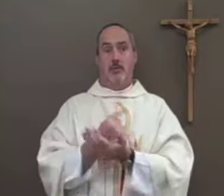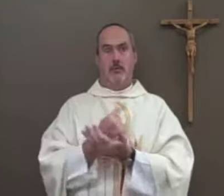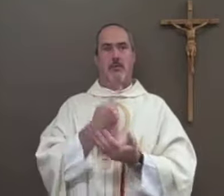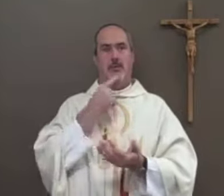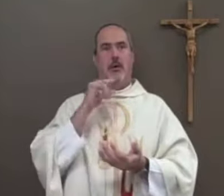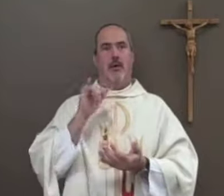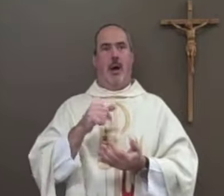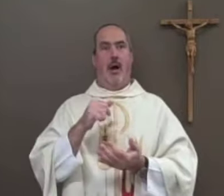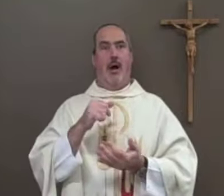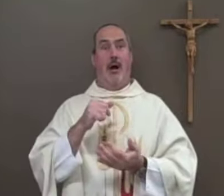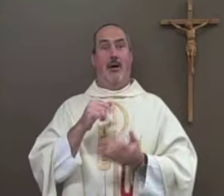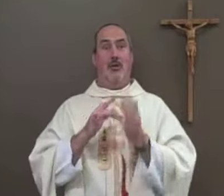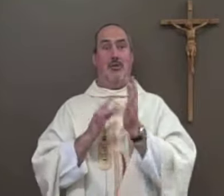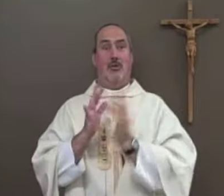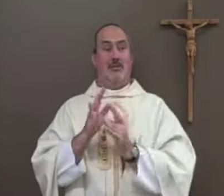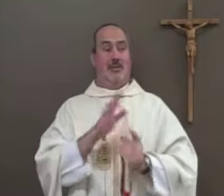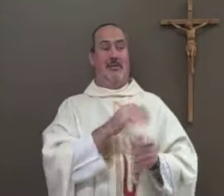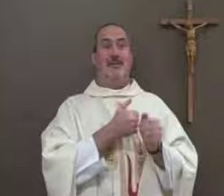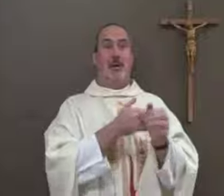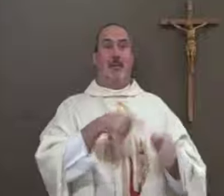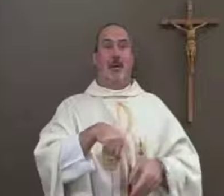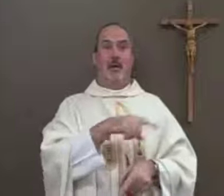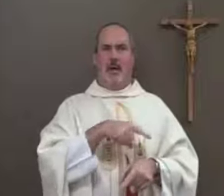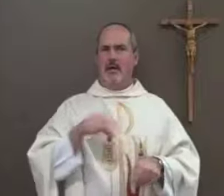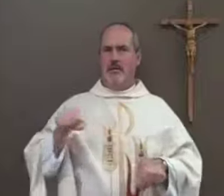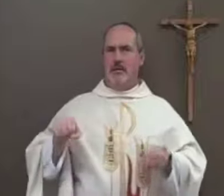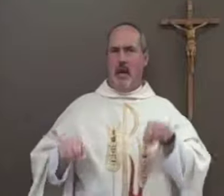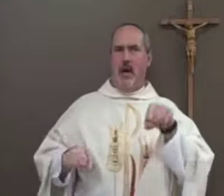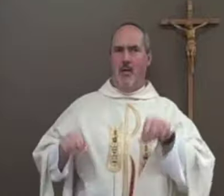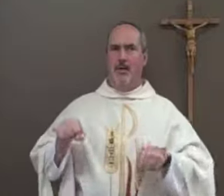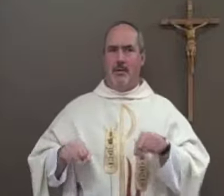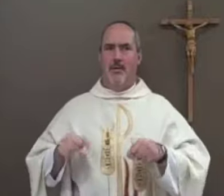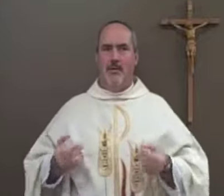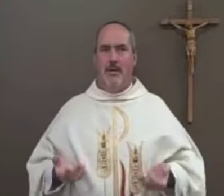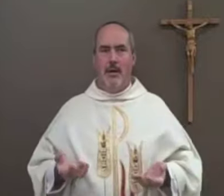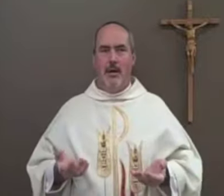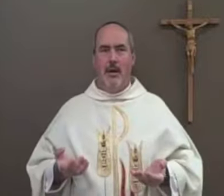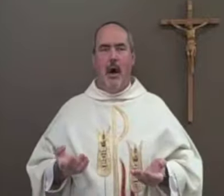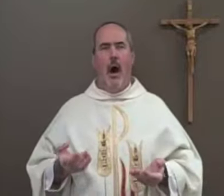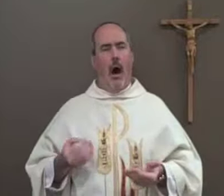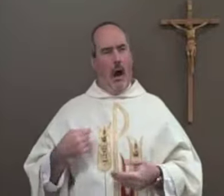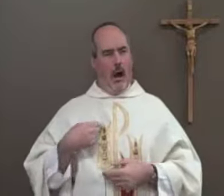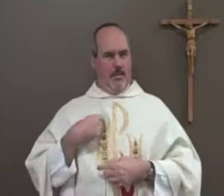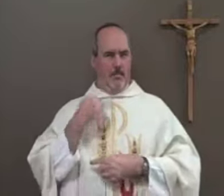Today's Gospel says that Jesus' disciples doubted him as well.